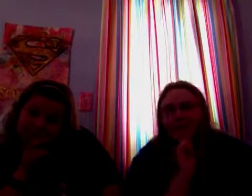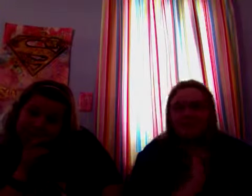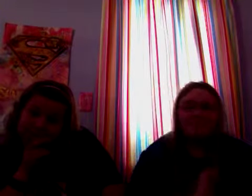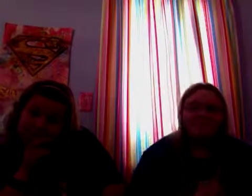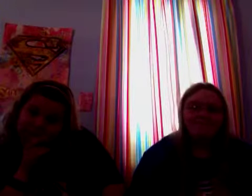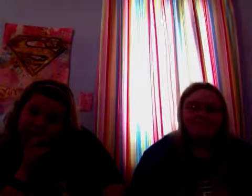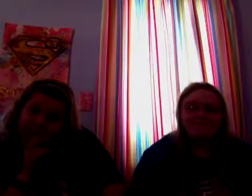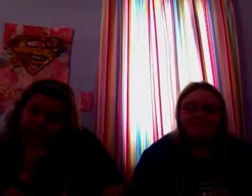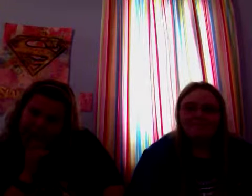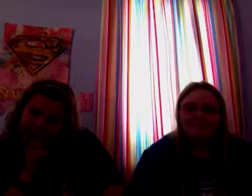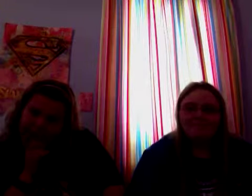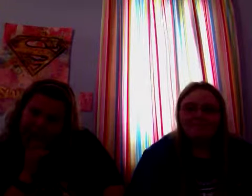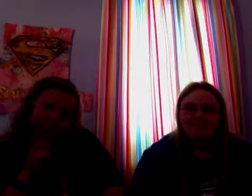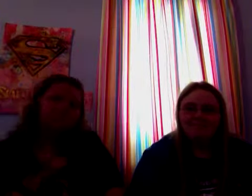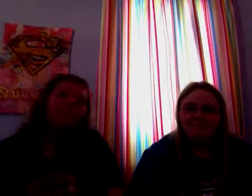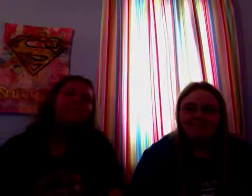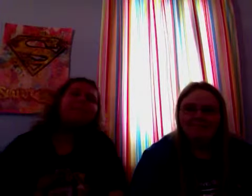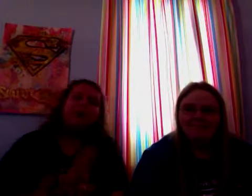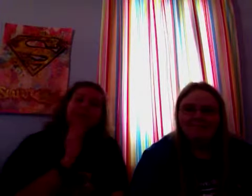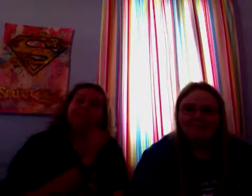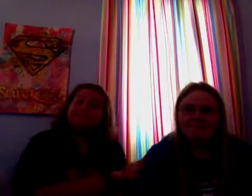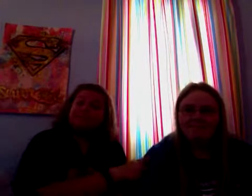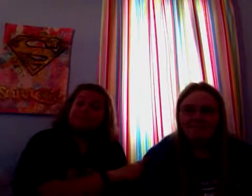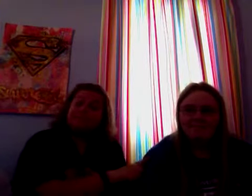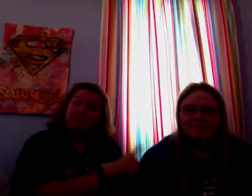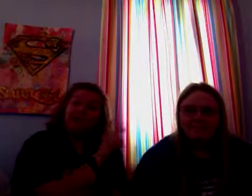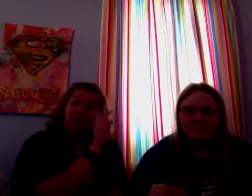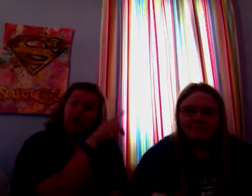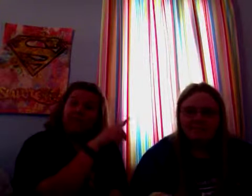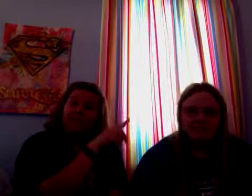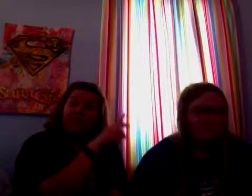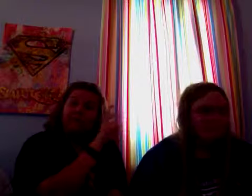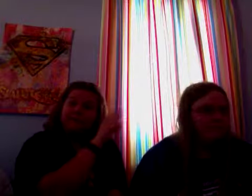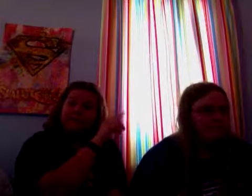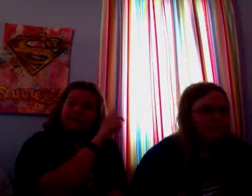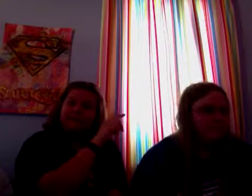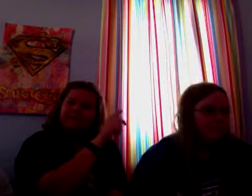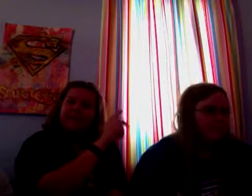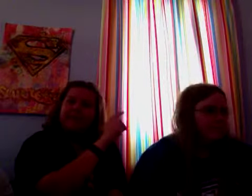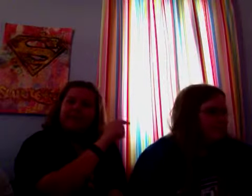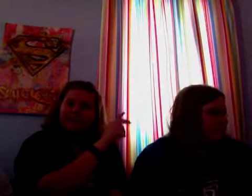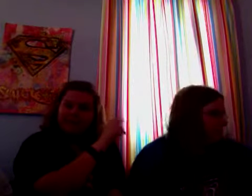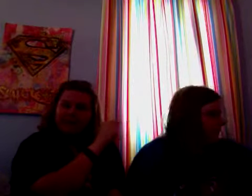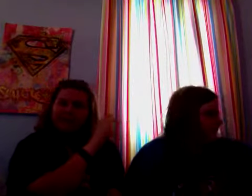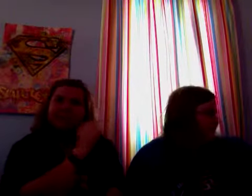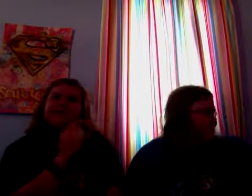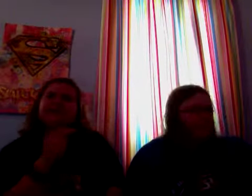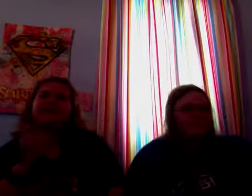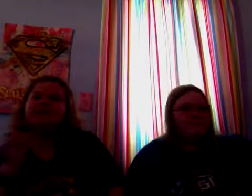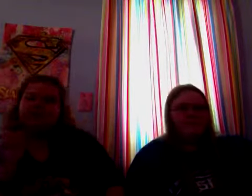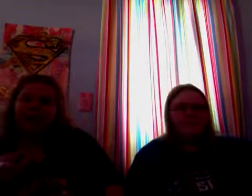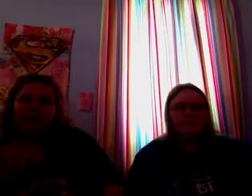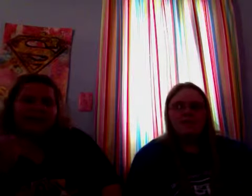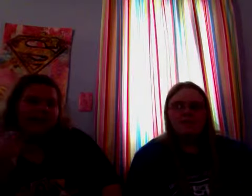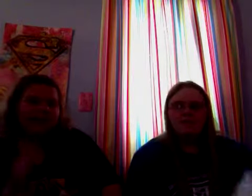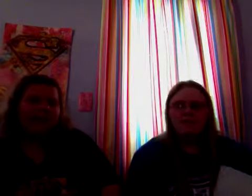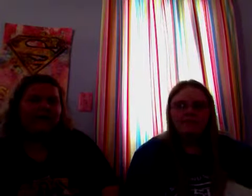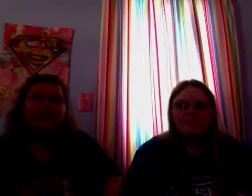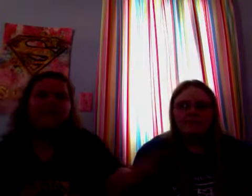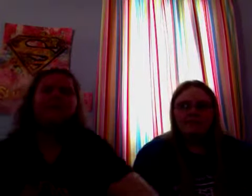anyways um her girl power that's her name we're on her new iPad well you